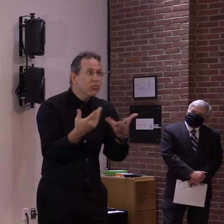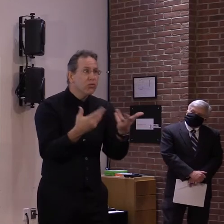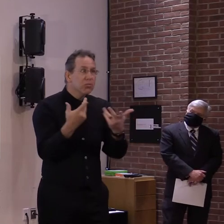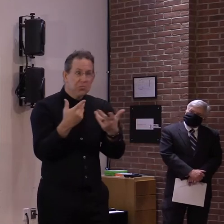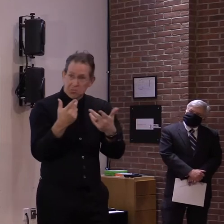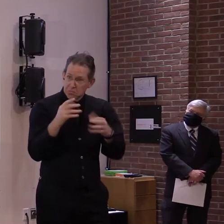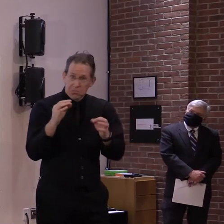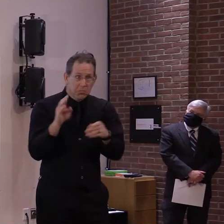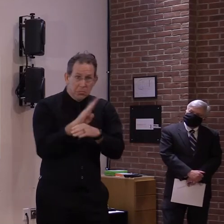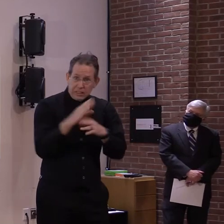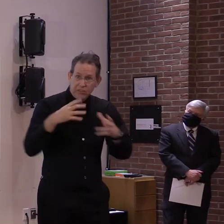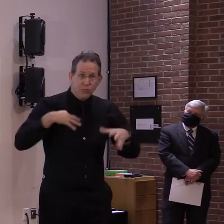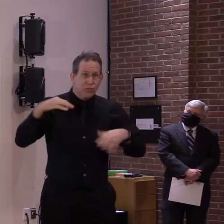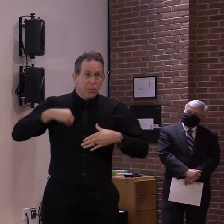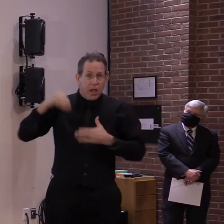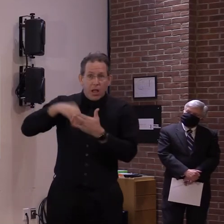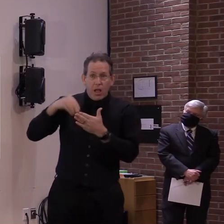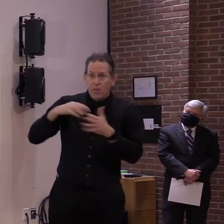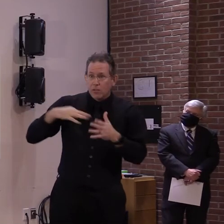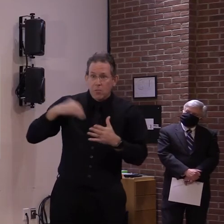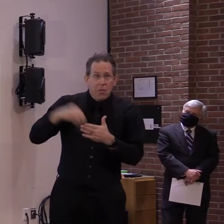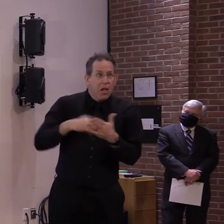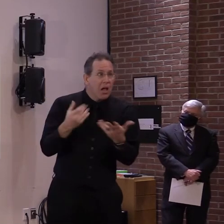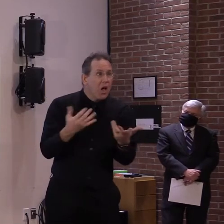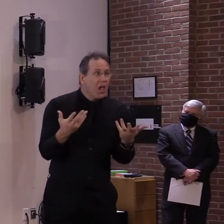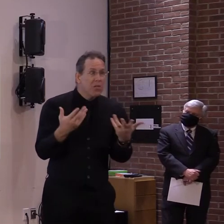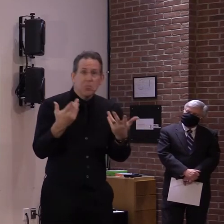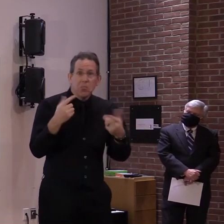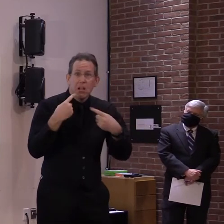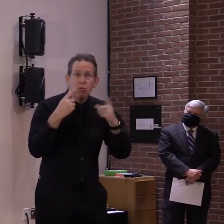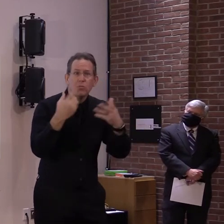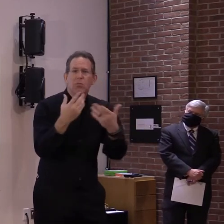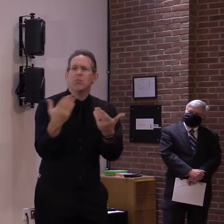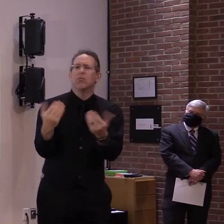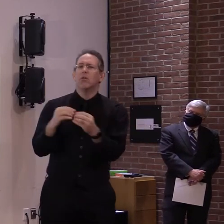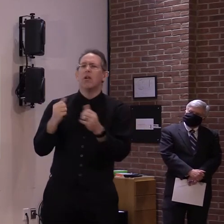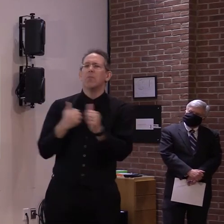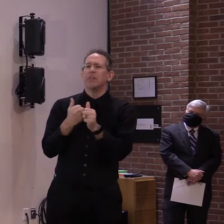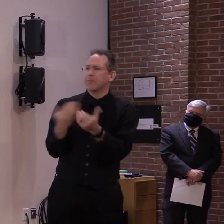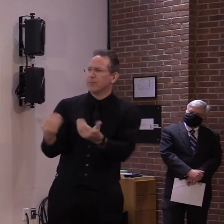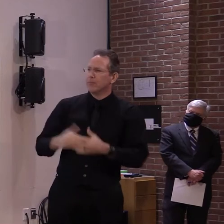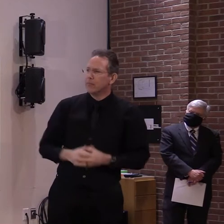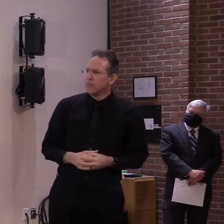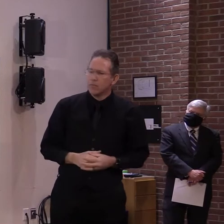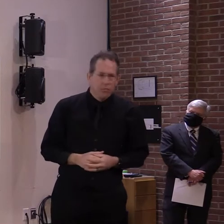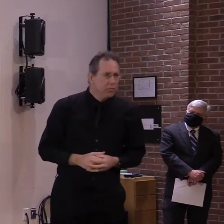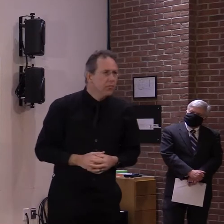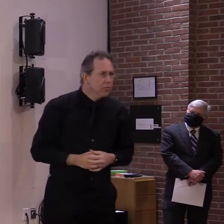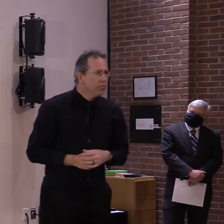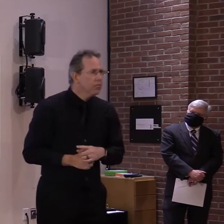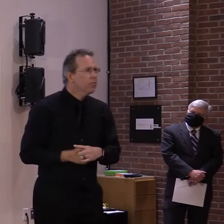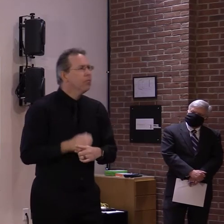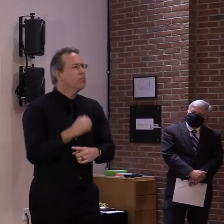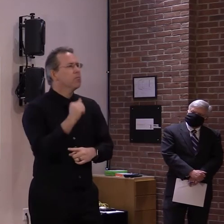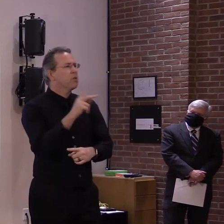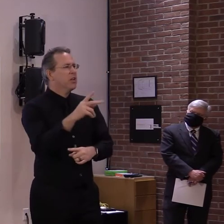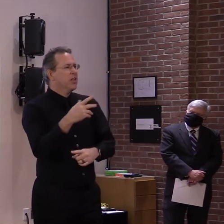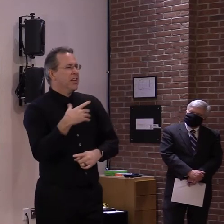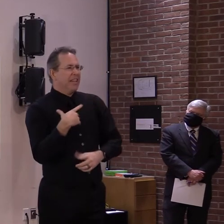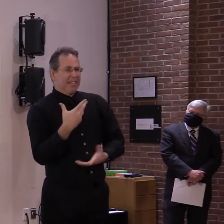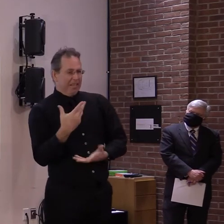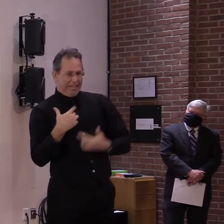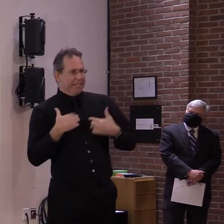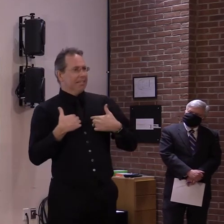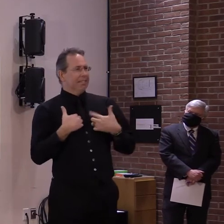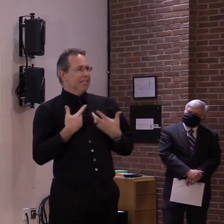or put their applications in or am I wrong? may refer to Secretary Curley on this, but as